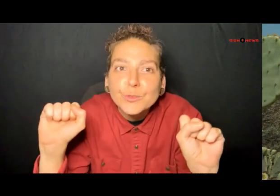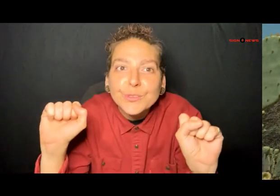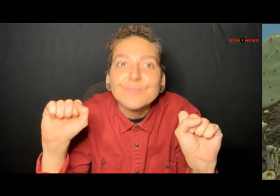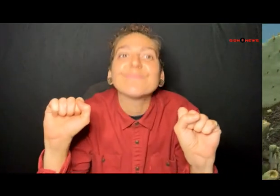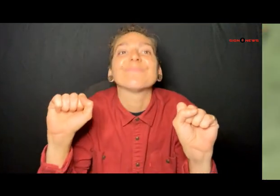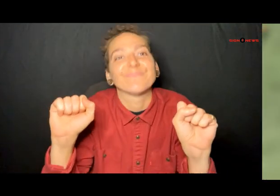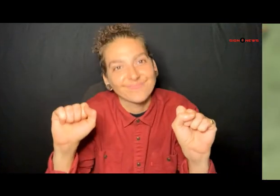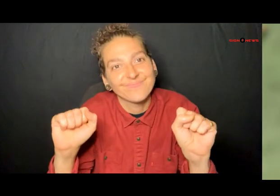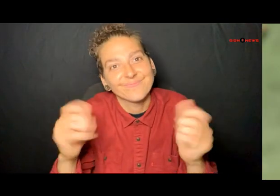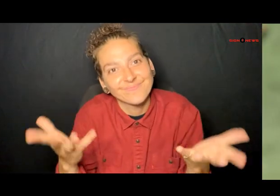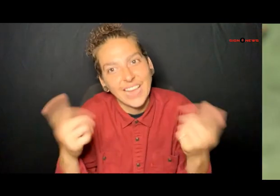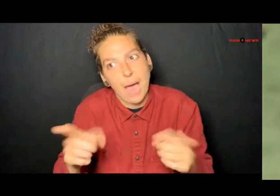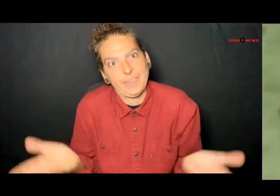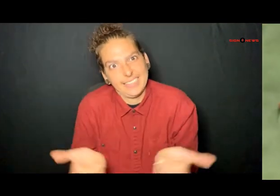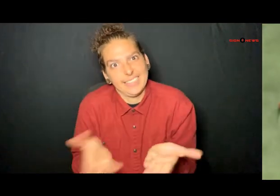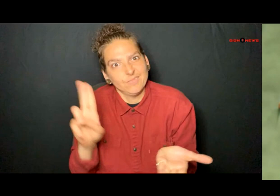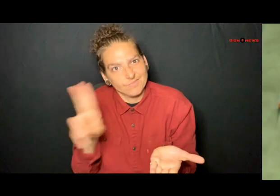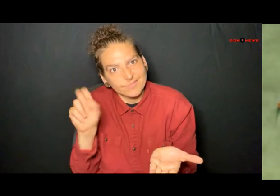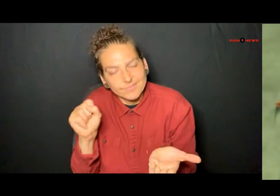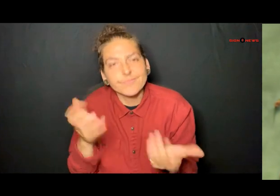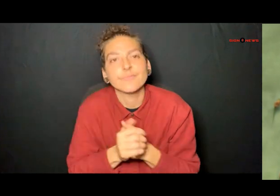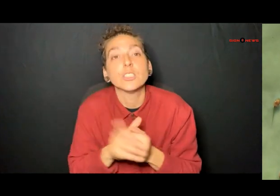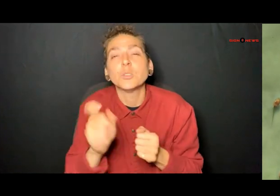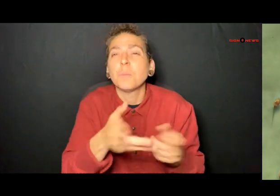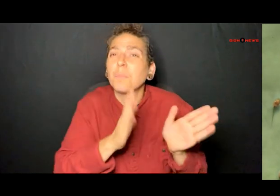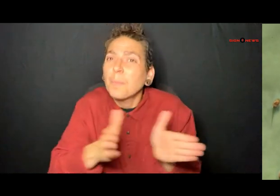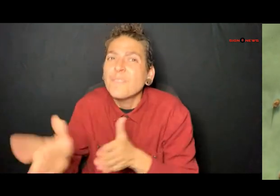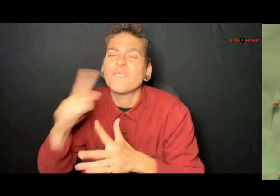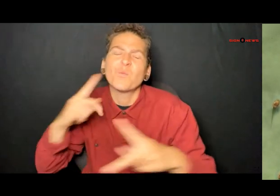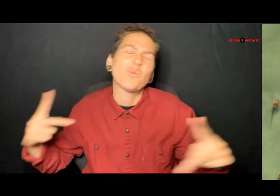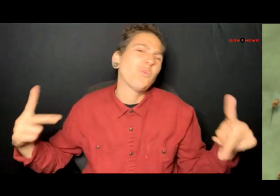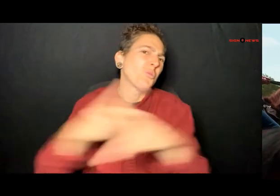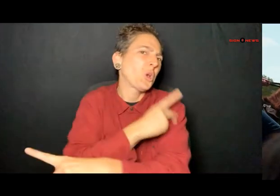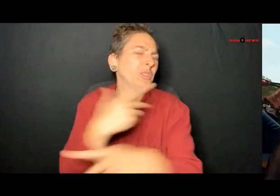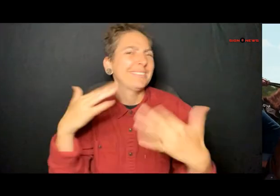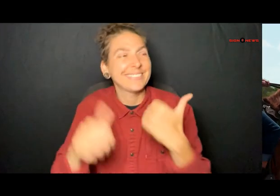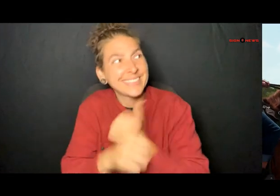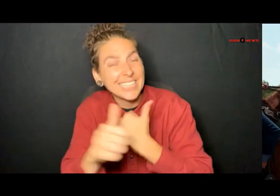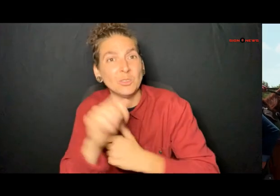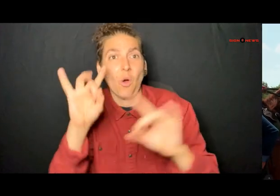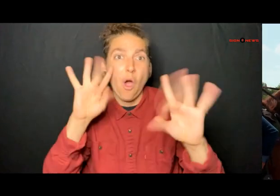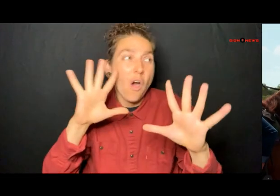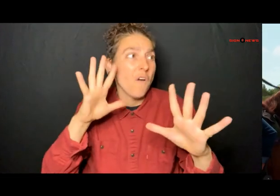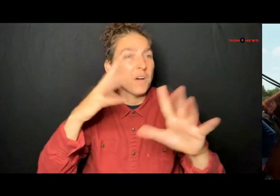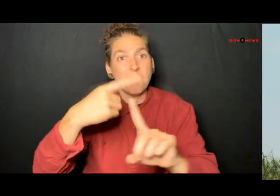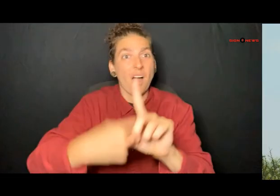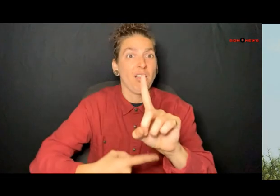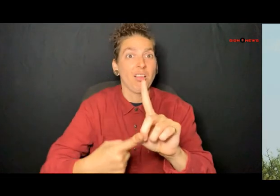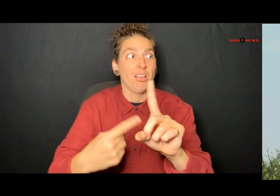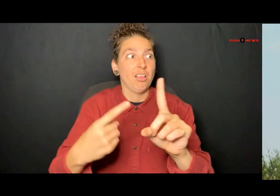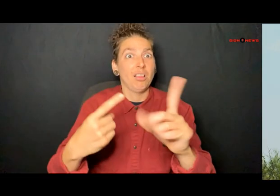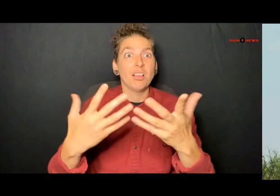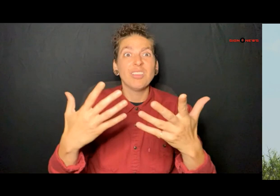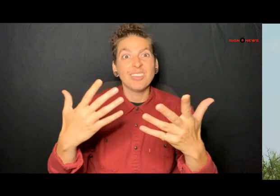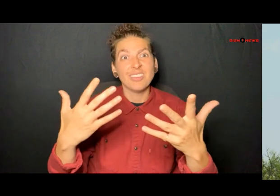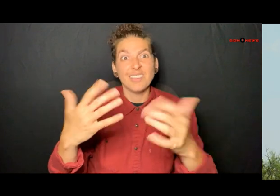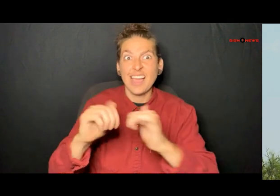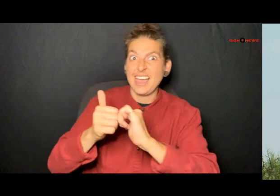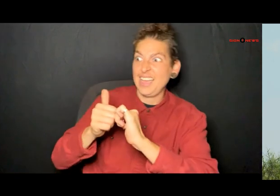gear up for the most dangerous and deadly months of the year so you can see here the actual mobile beacon right